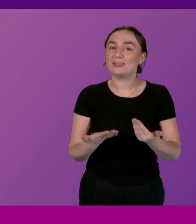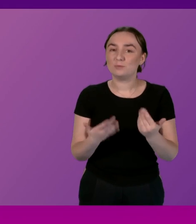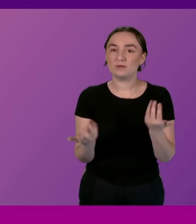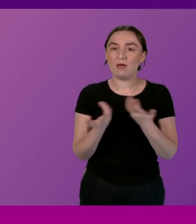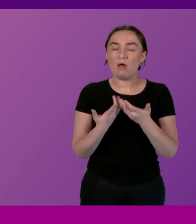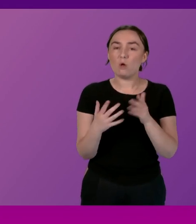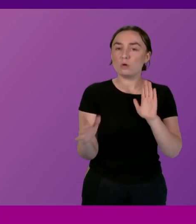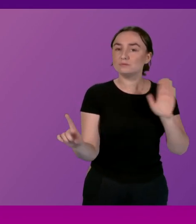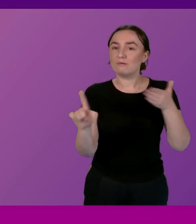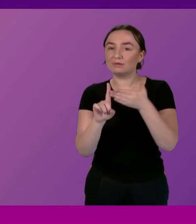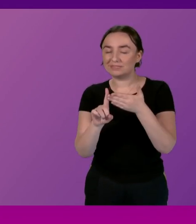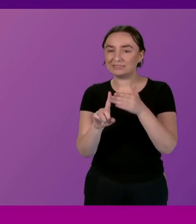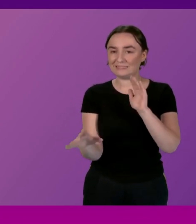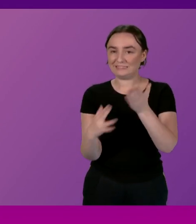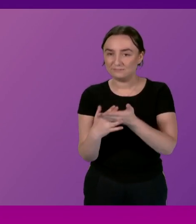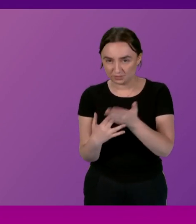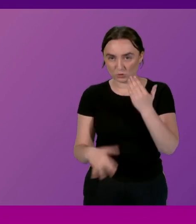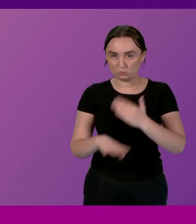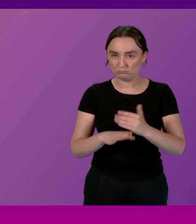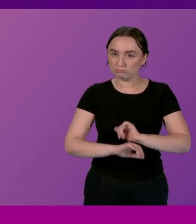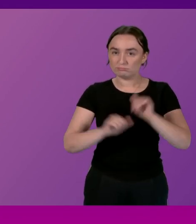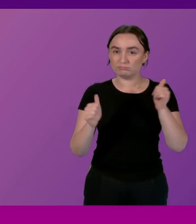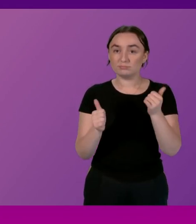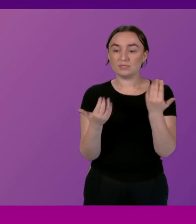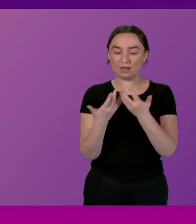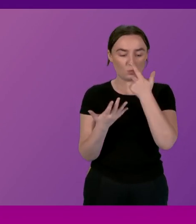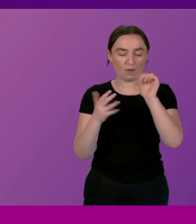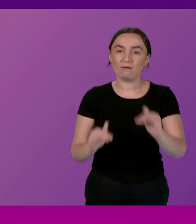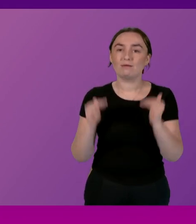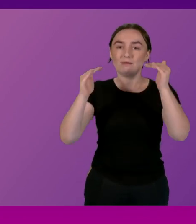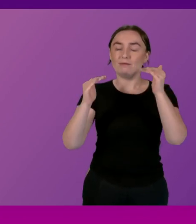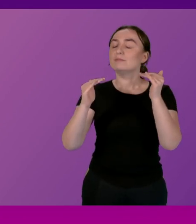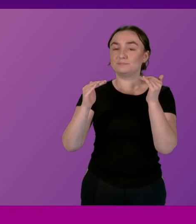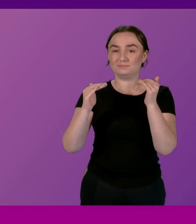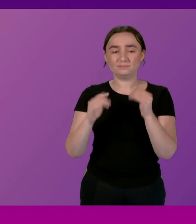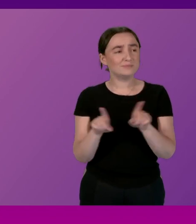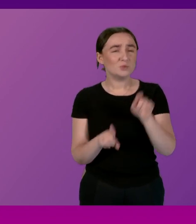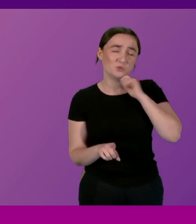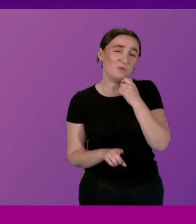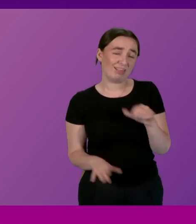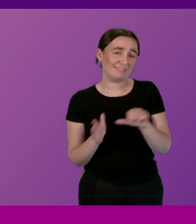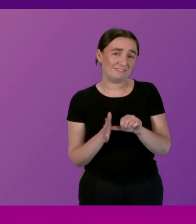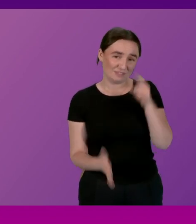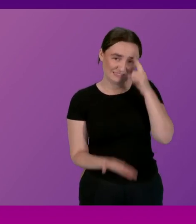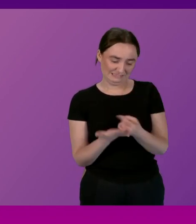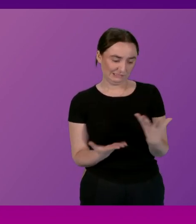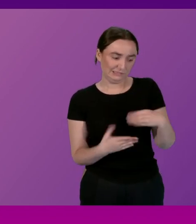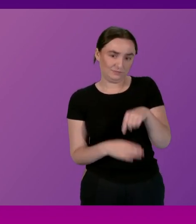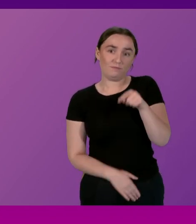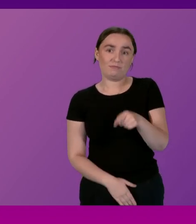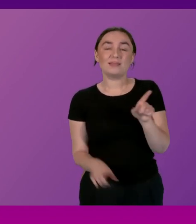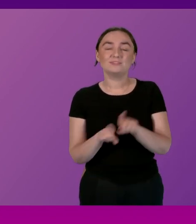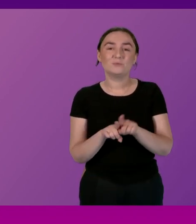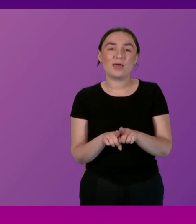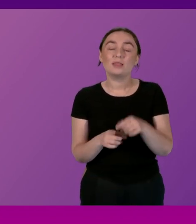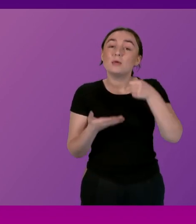what do we need to scale up and it will also involve difficult decisions and we'll get to that during the budget in relation to other things